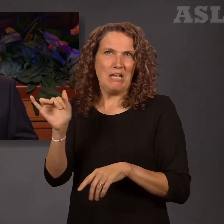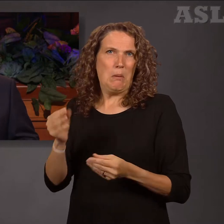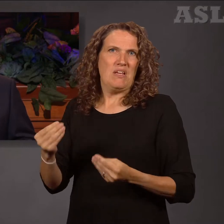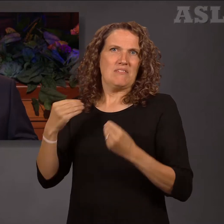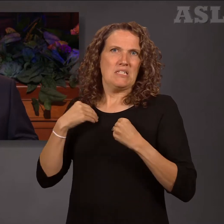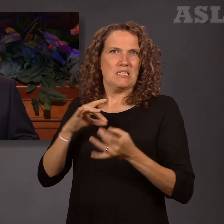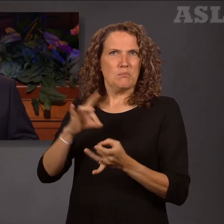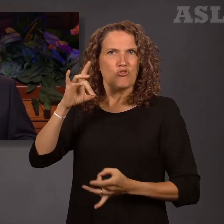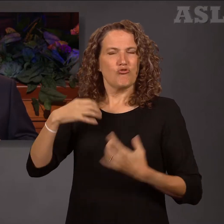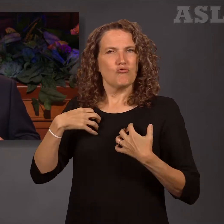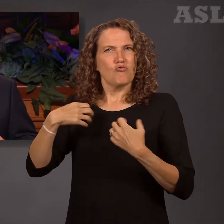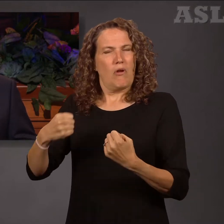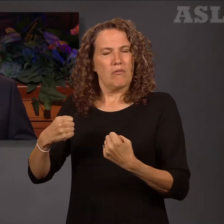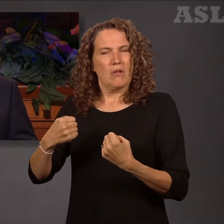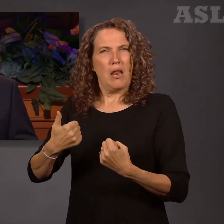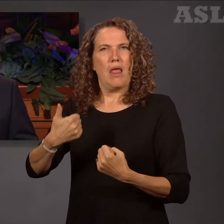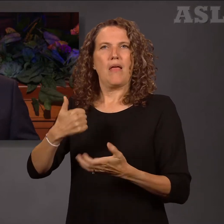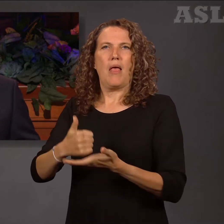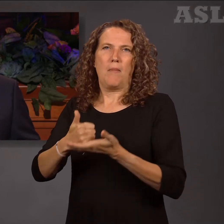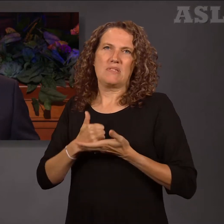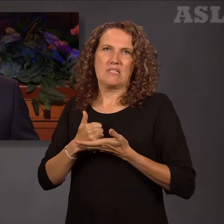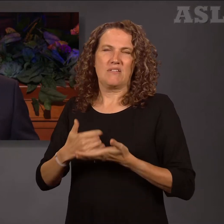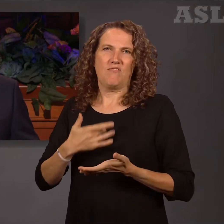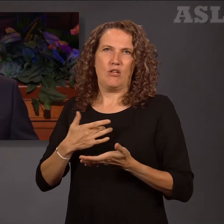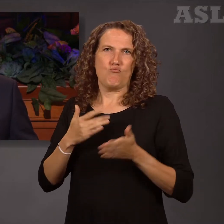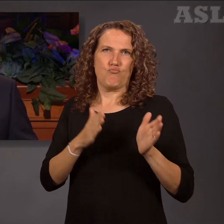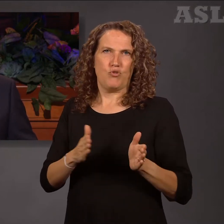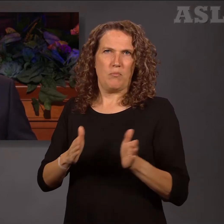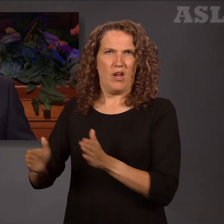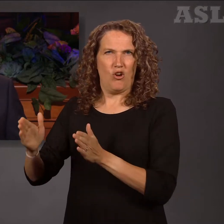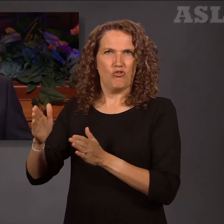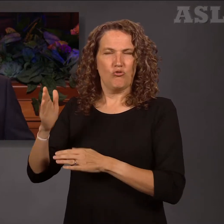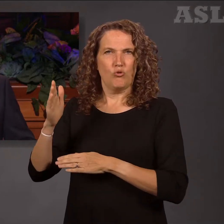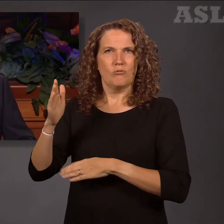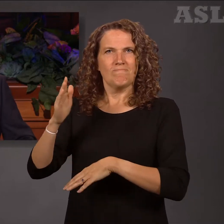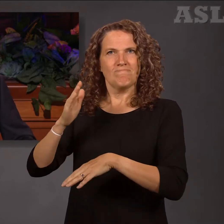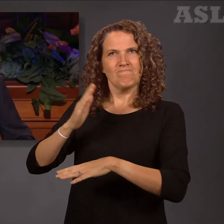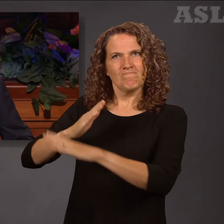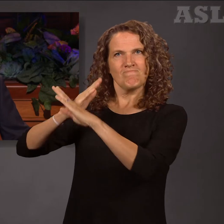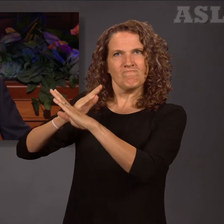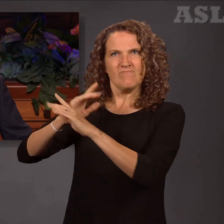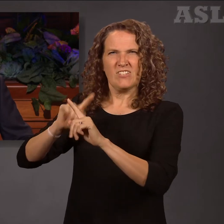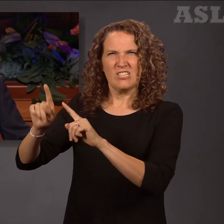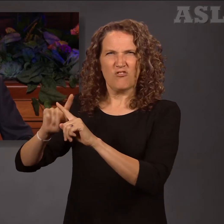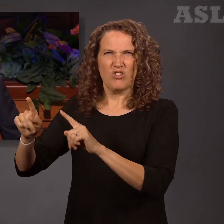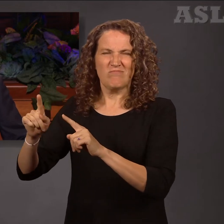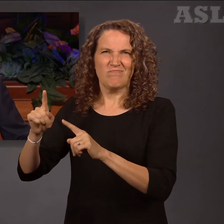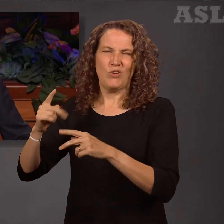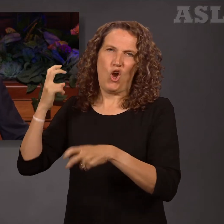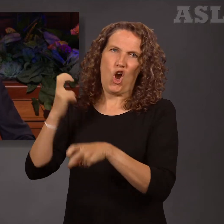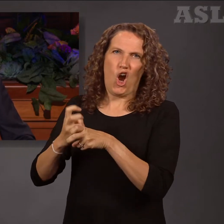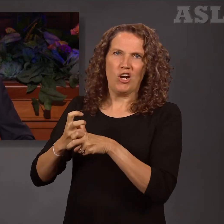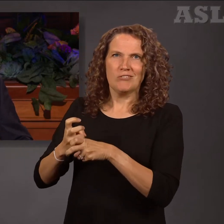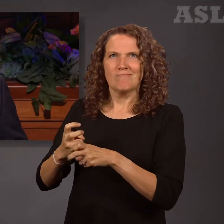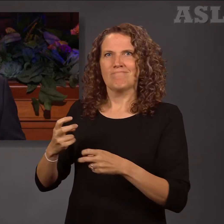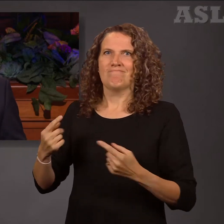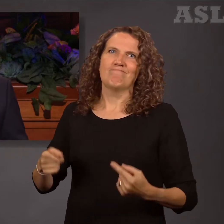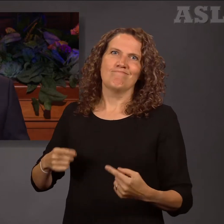prepares us to be resistant to the trials of His life. In second place, in the account of the temptations